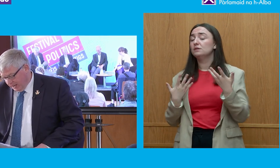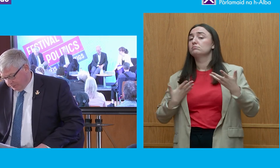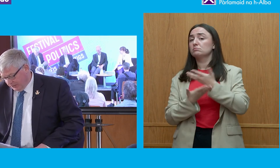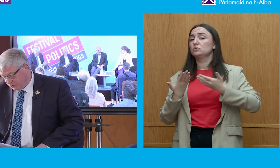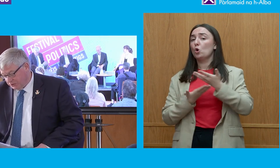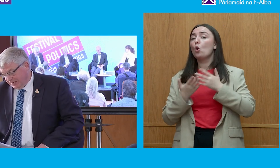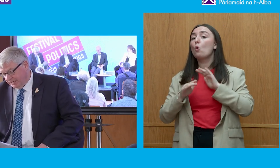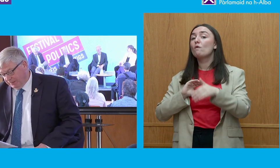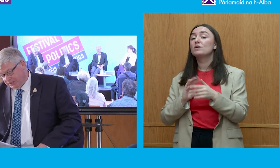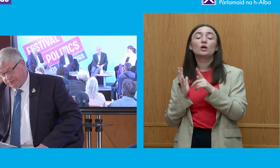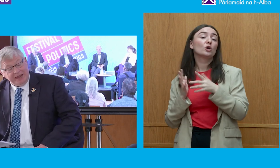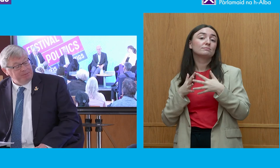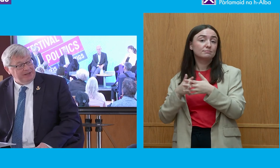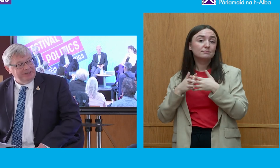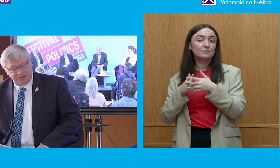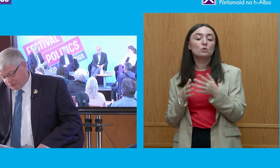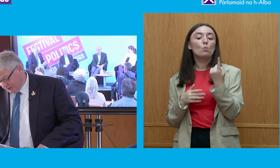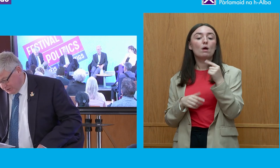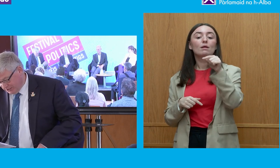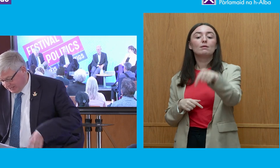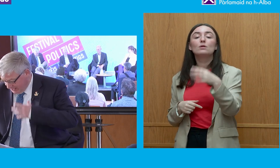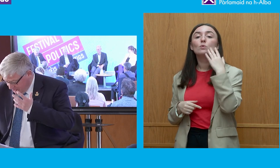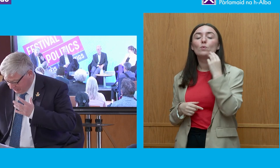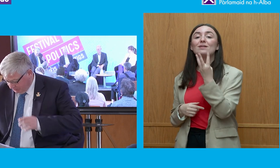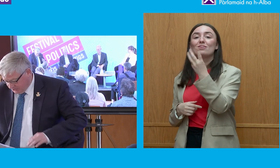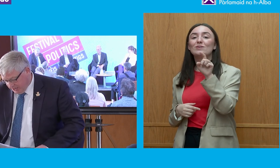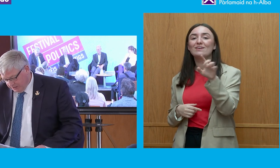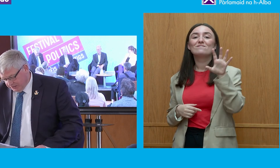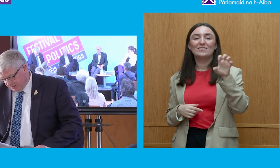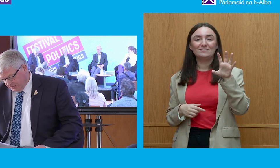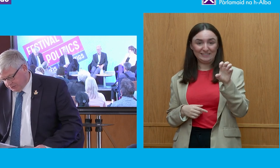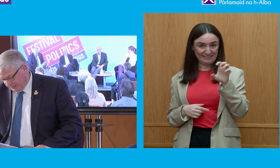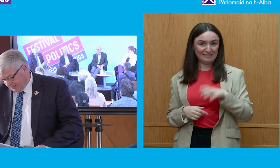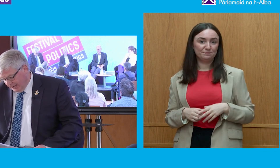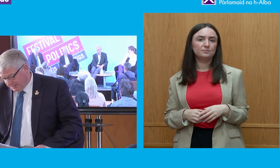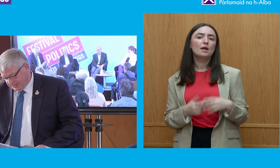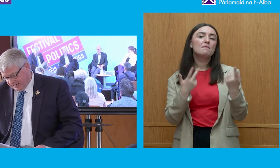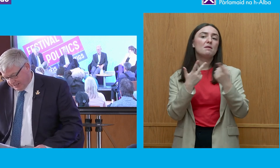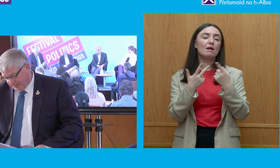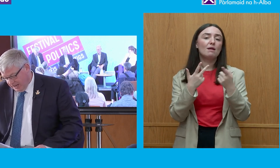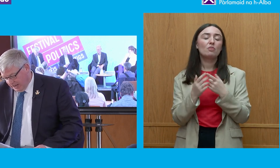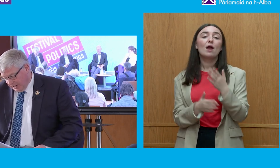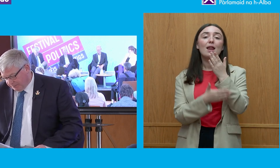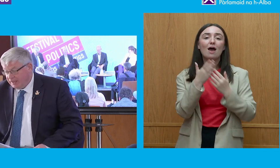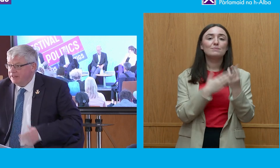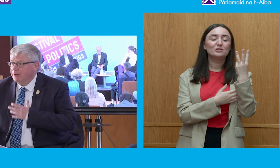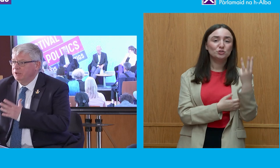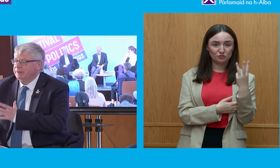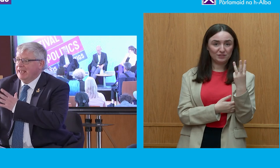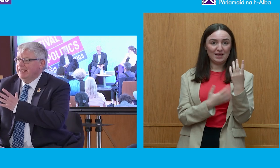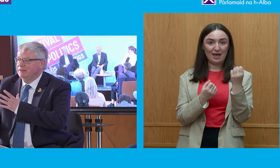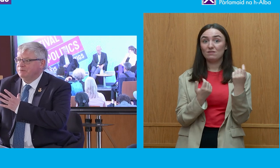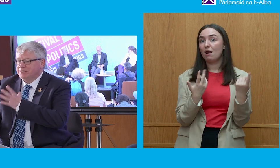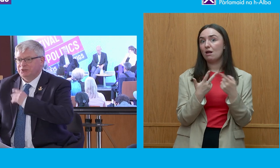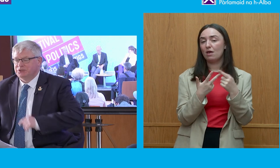and also making amends for Empire at 330 again something that was that has been hinted at there